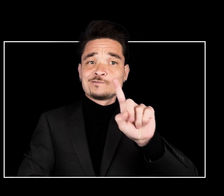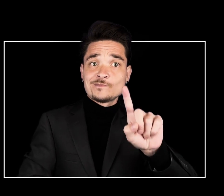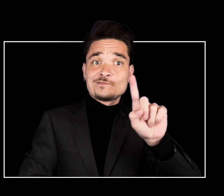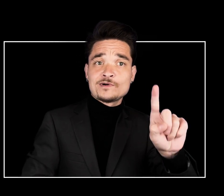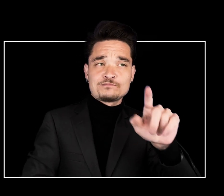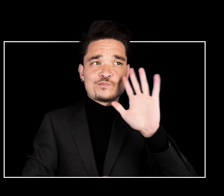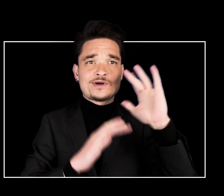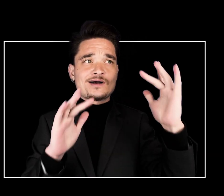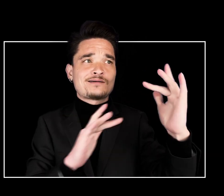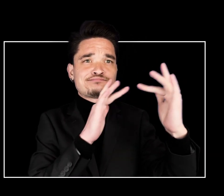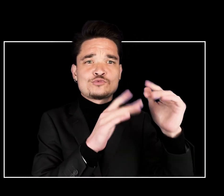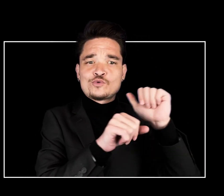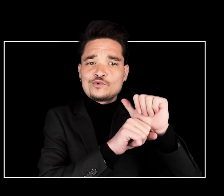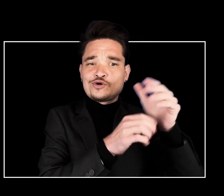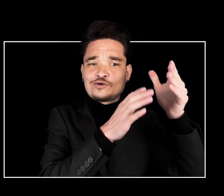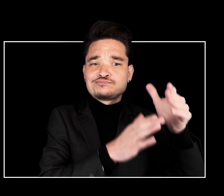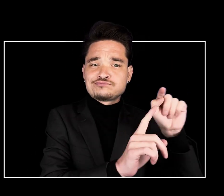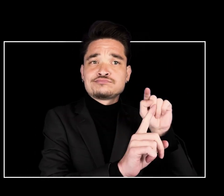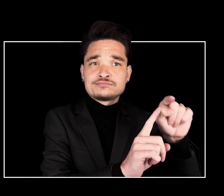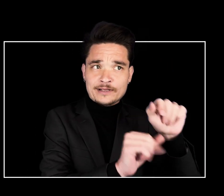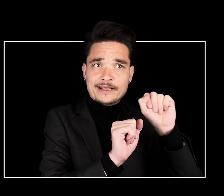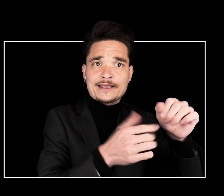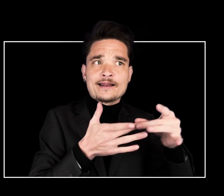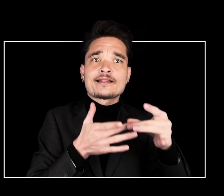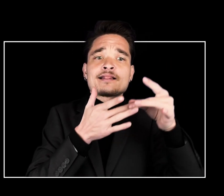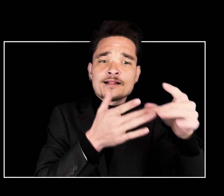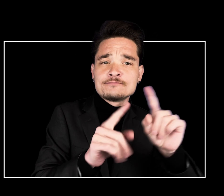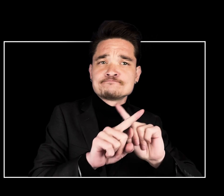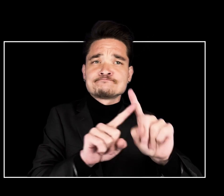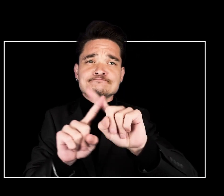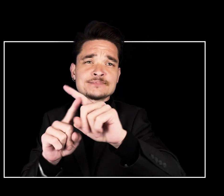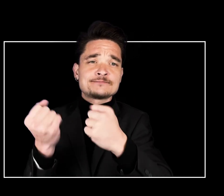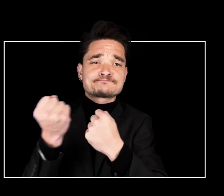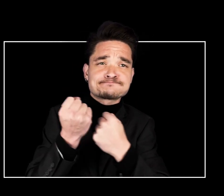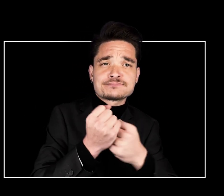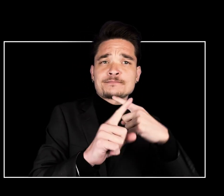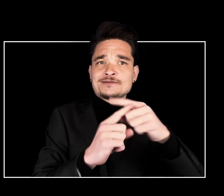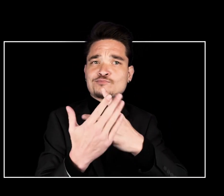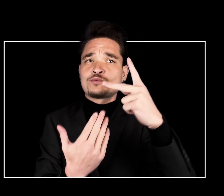to an outreach worker who can connect you with free local support and programs.